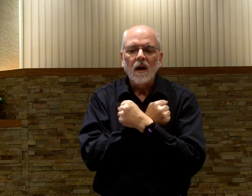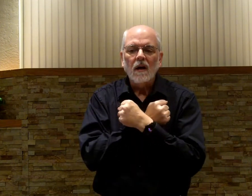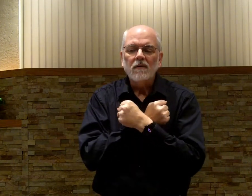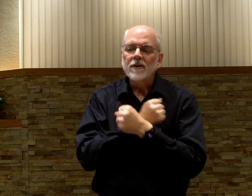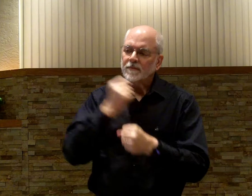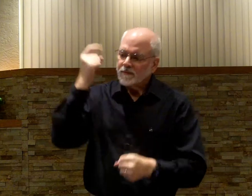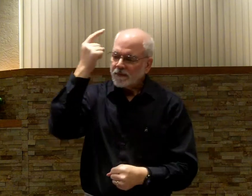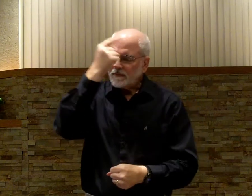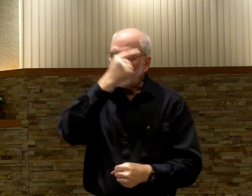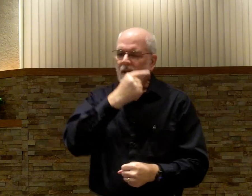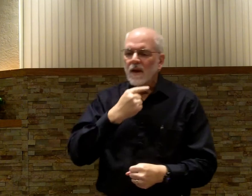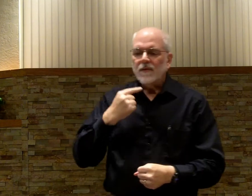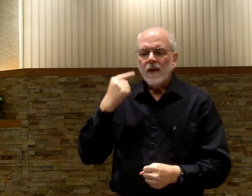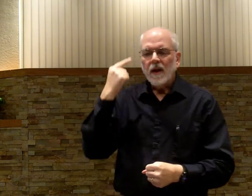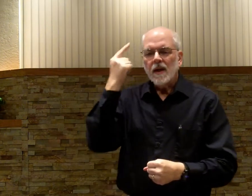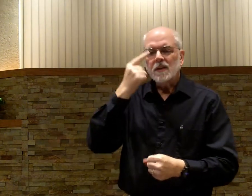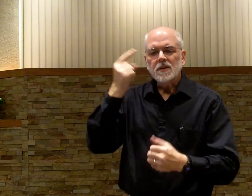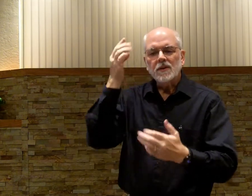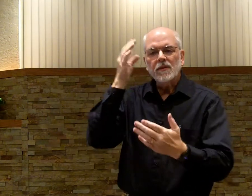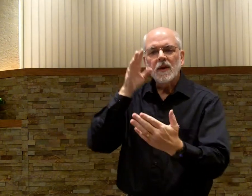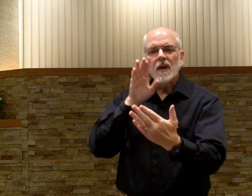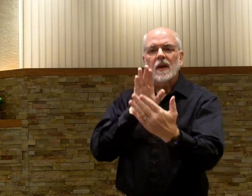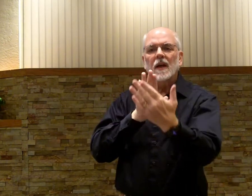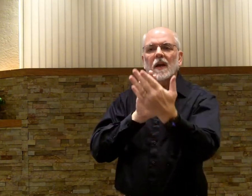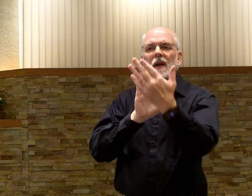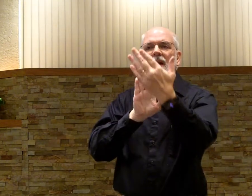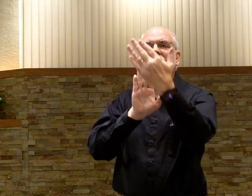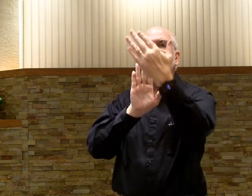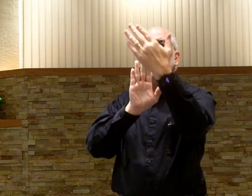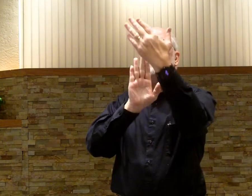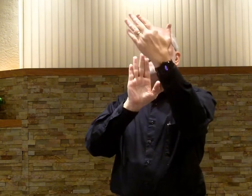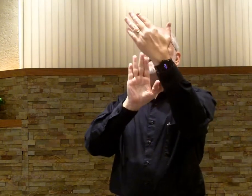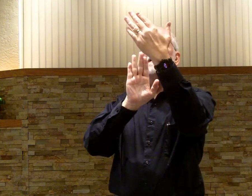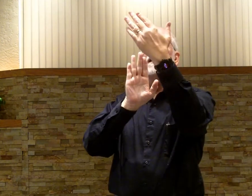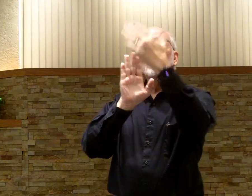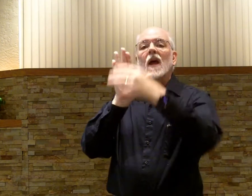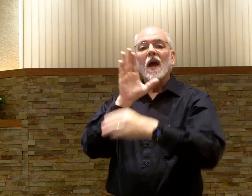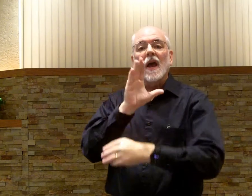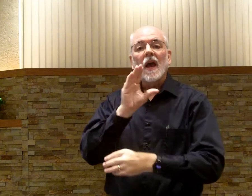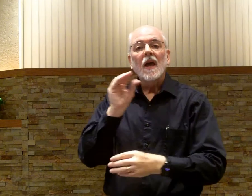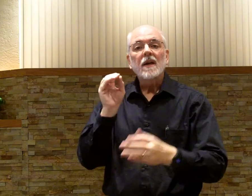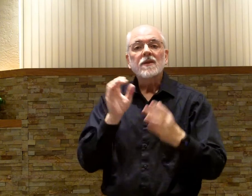face to face. And